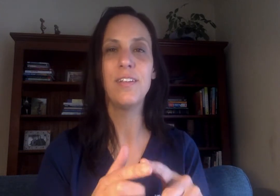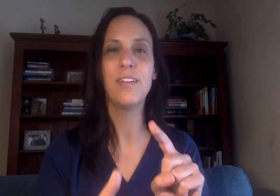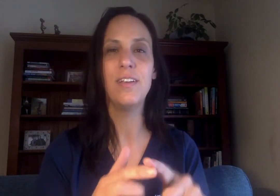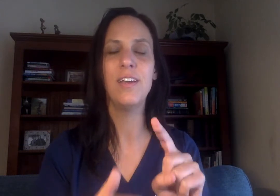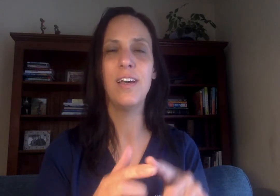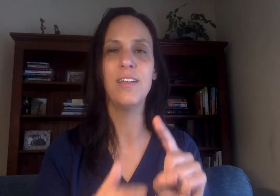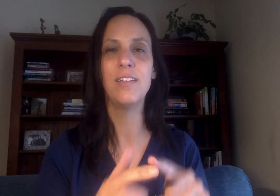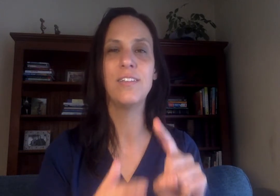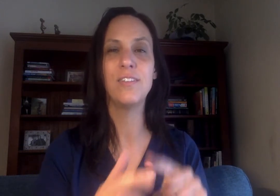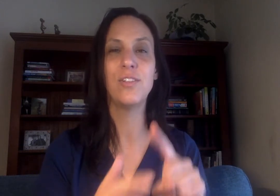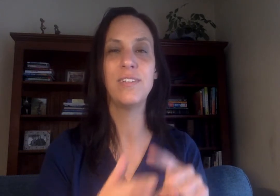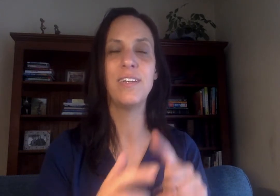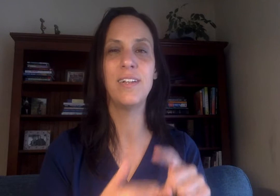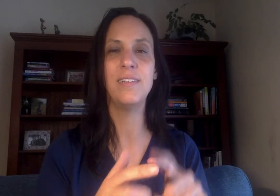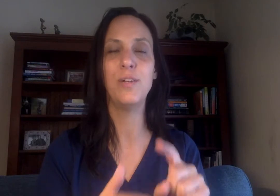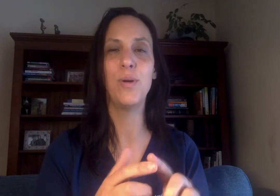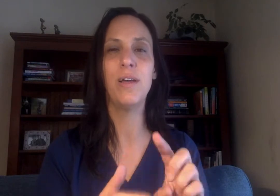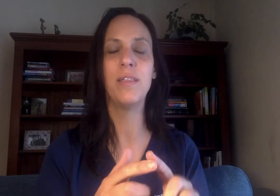Yeah, so let's take a nice deep breath